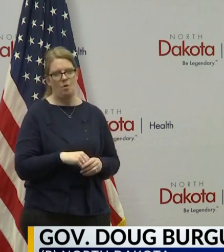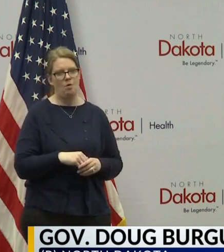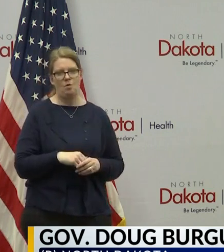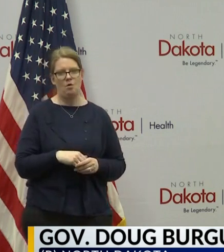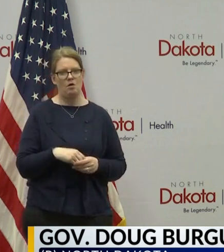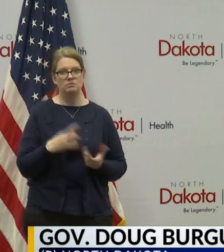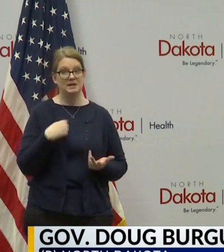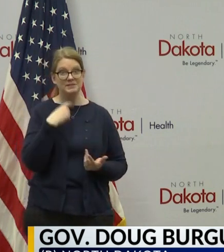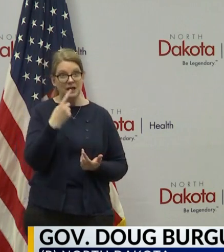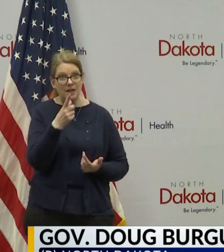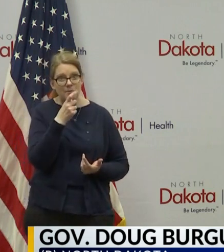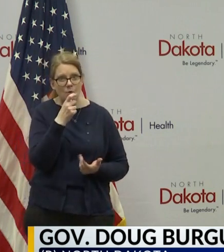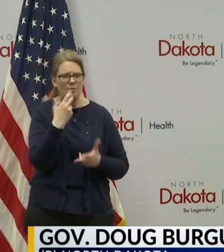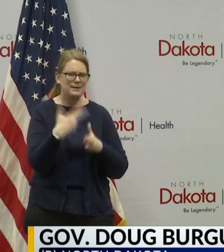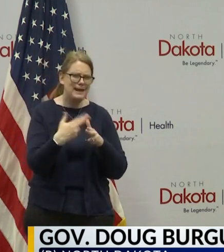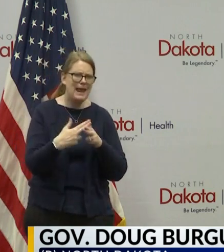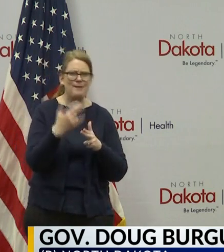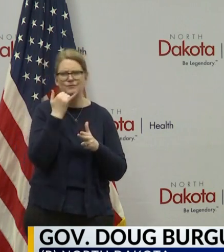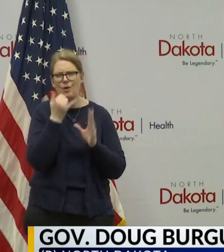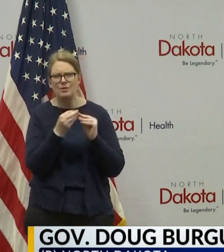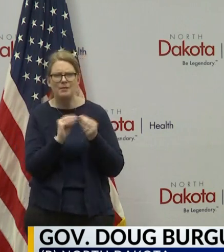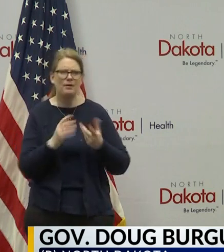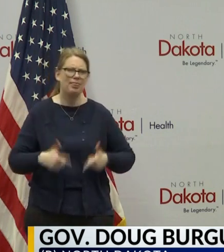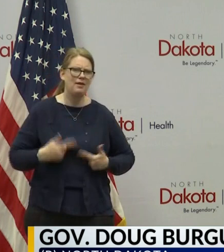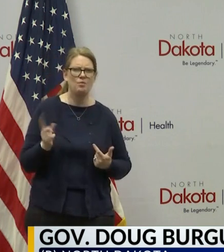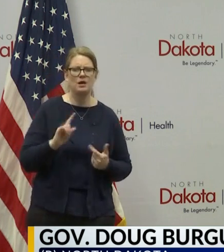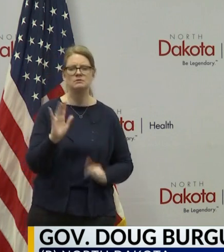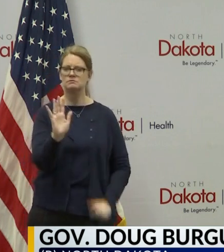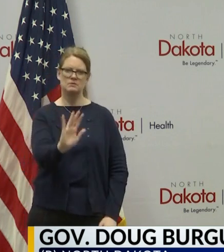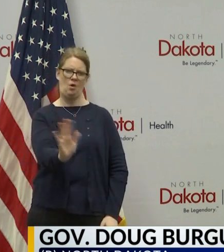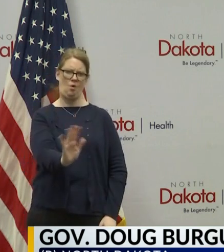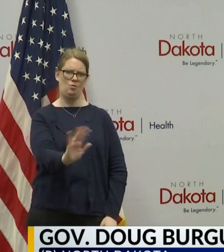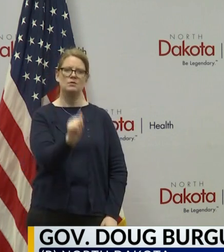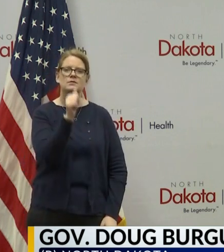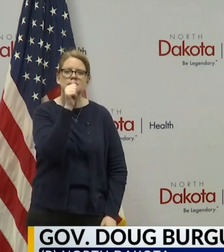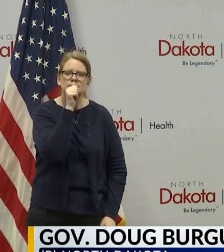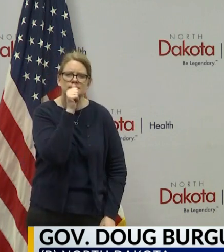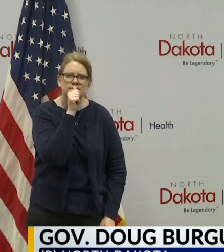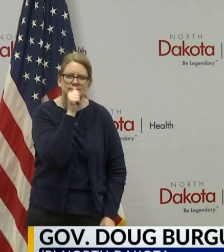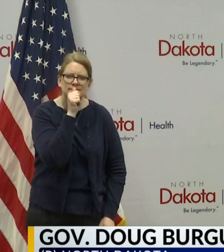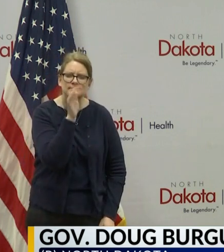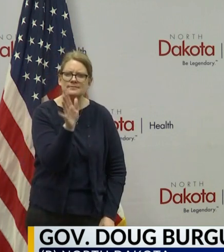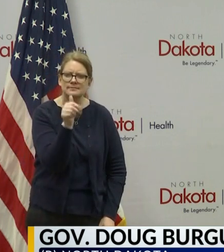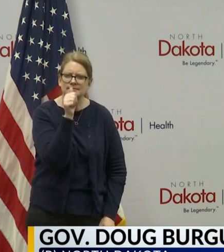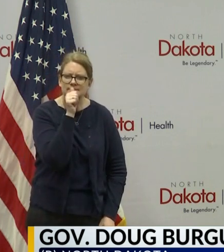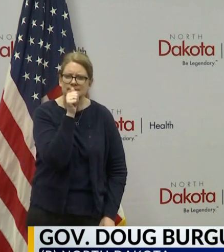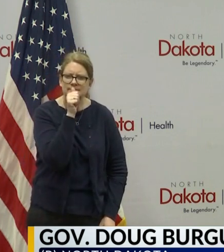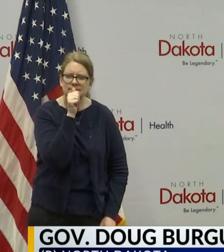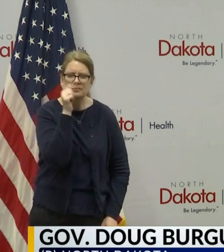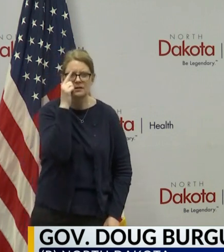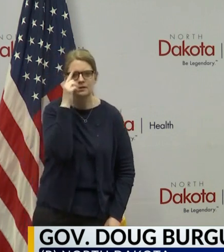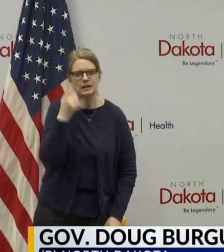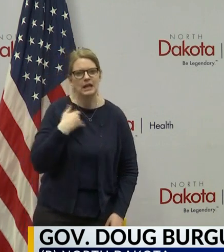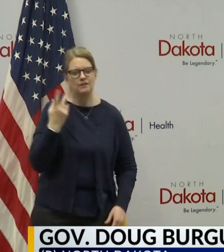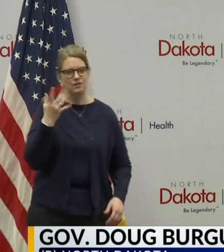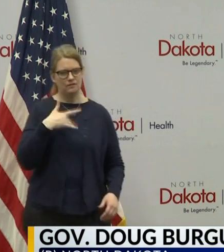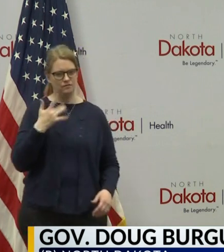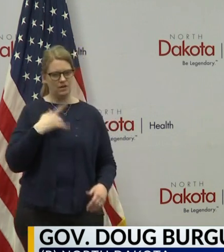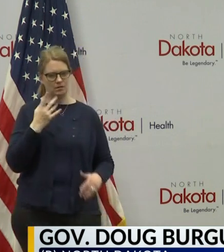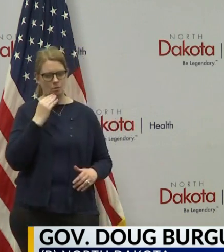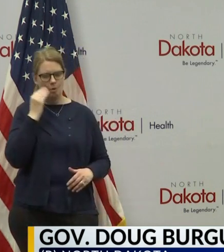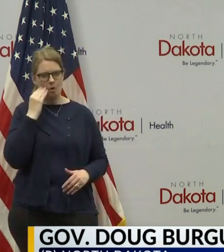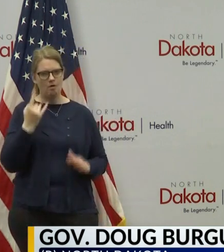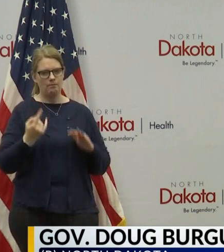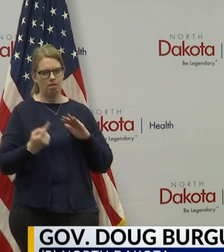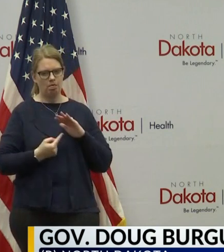identifying information about who you are, where you live. But if you need somebody to talk to and you're sitting at home isolated, even if